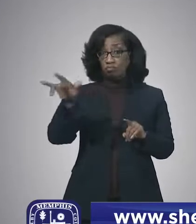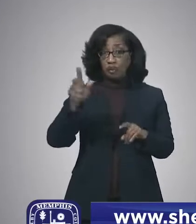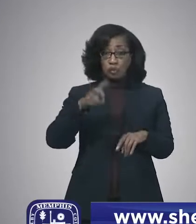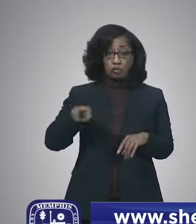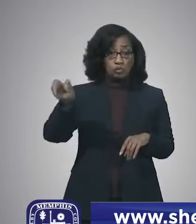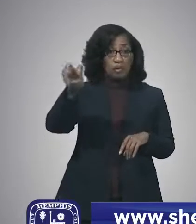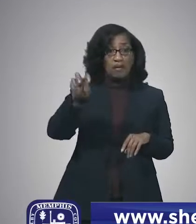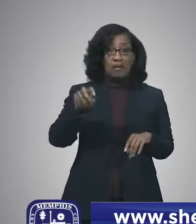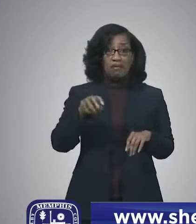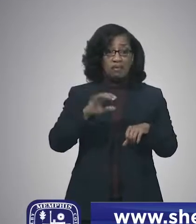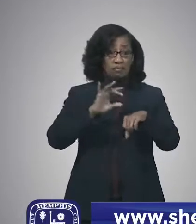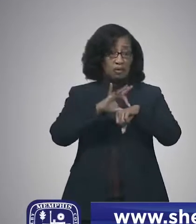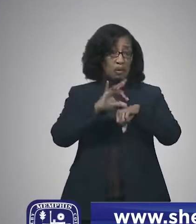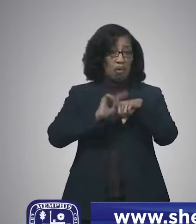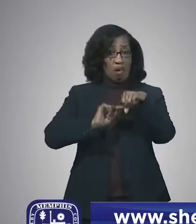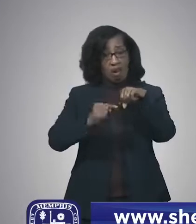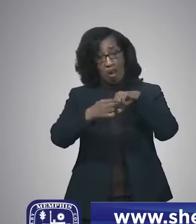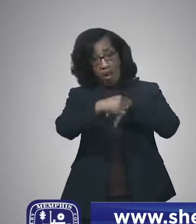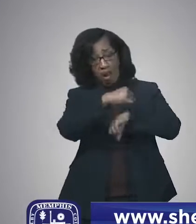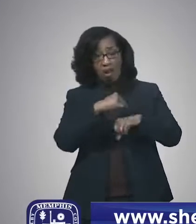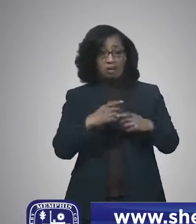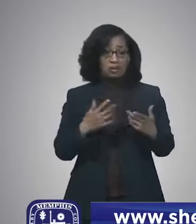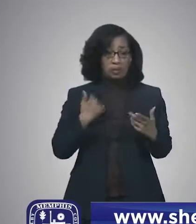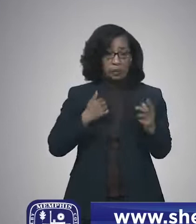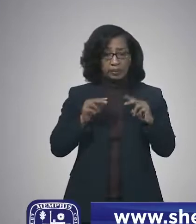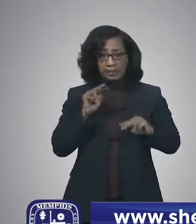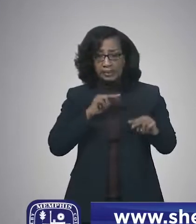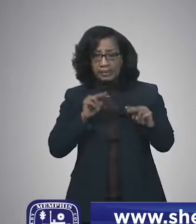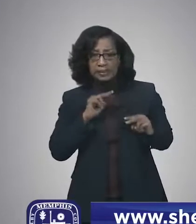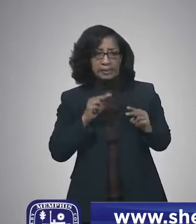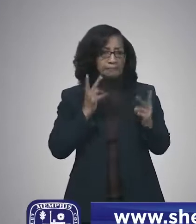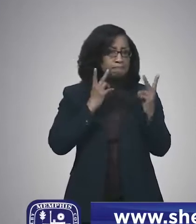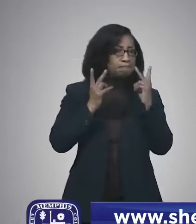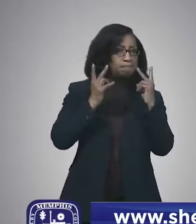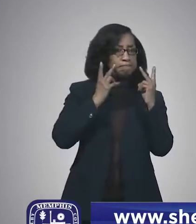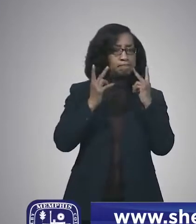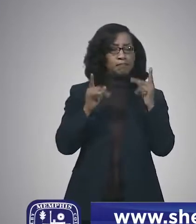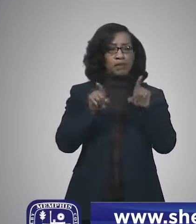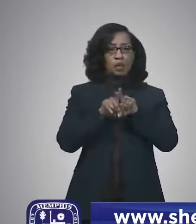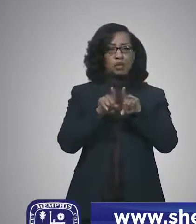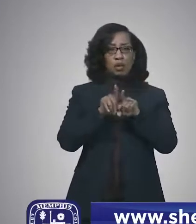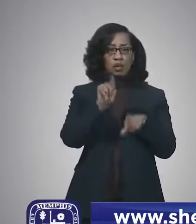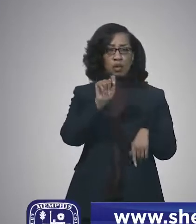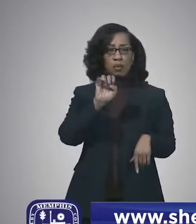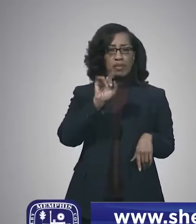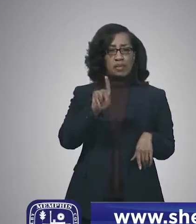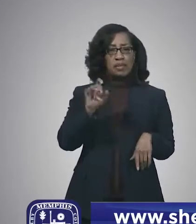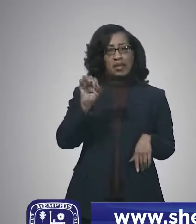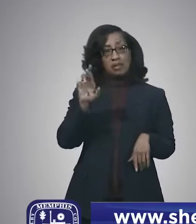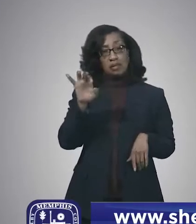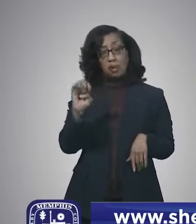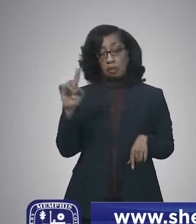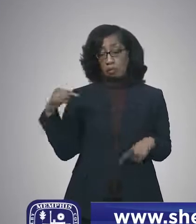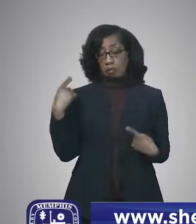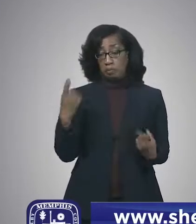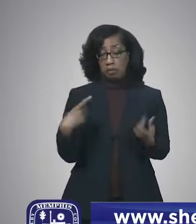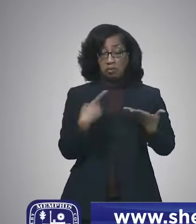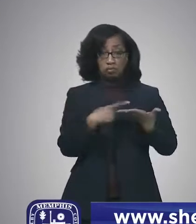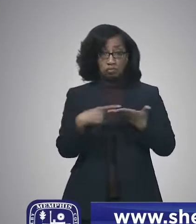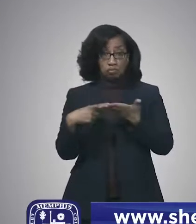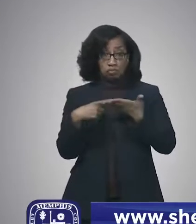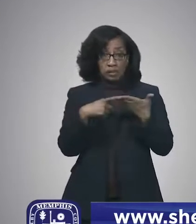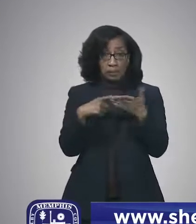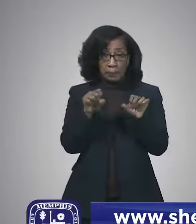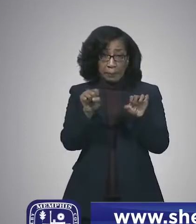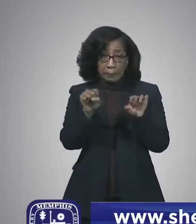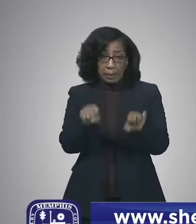we are monitoring that very closely. The Joint COVID Task Force has been in continuous talks about the